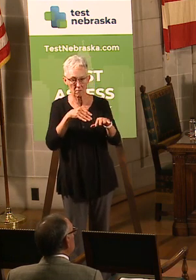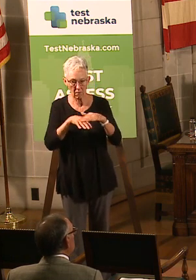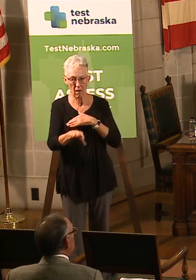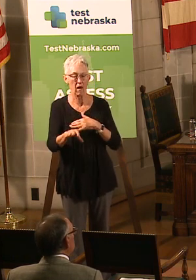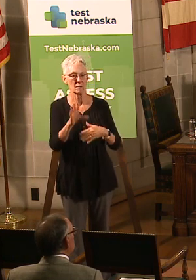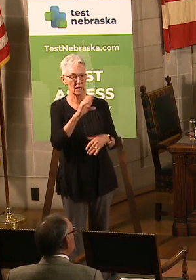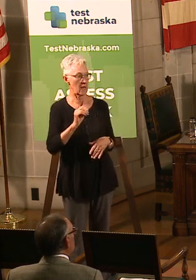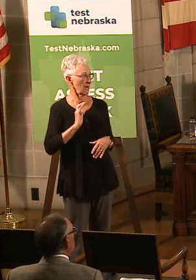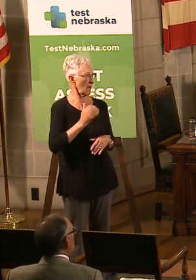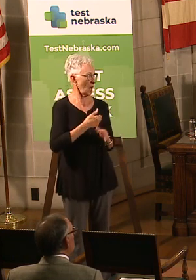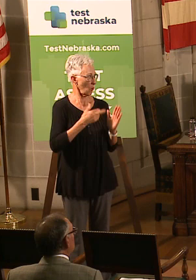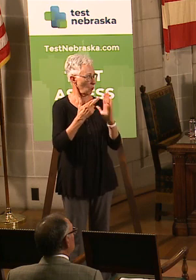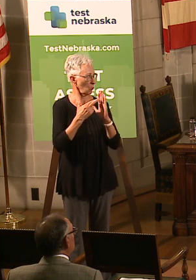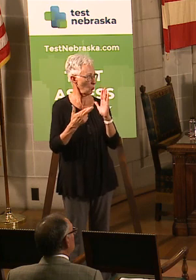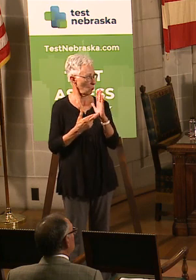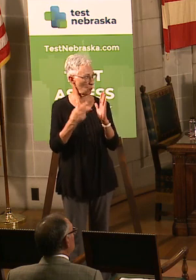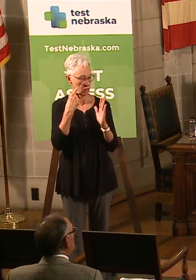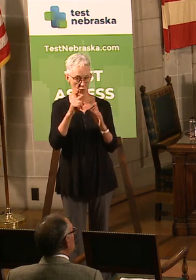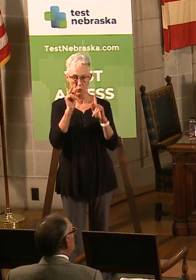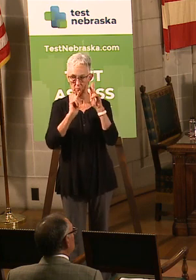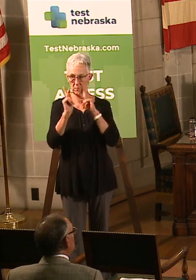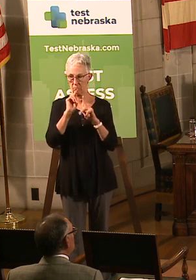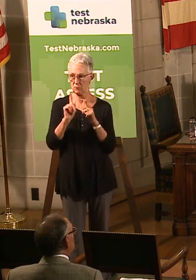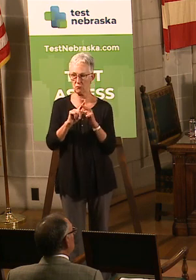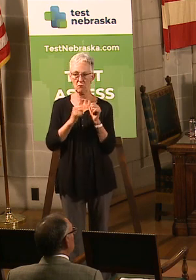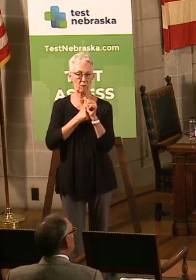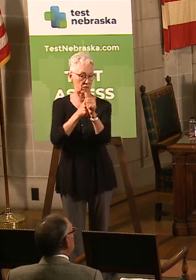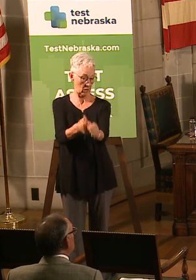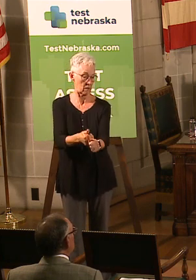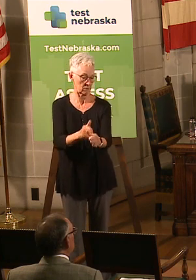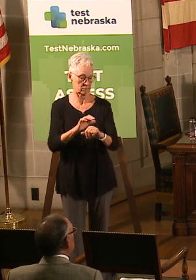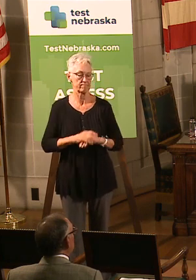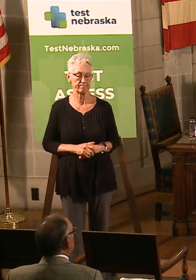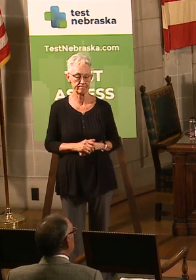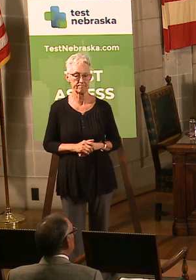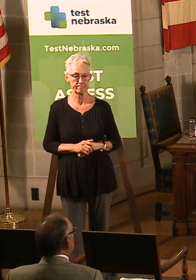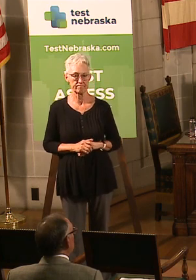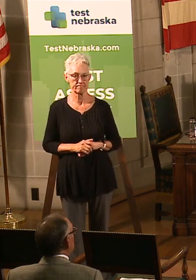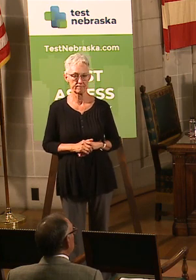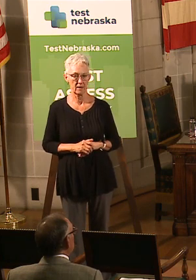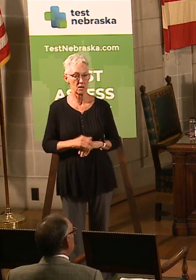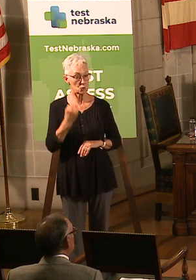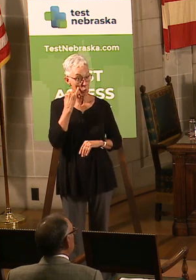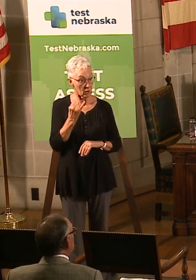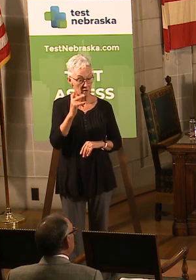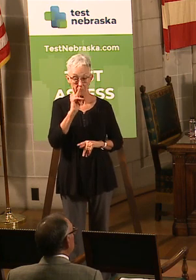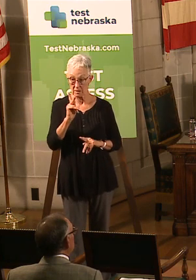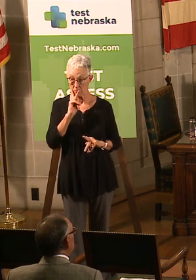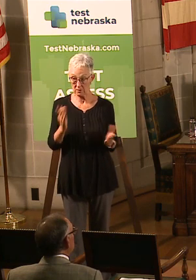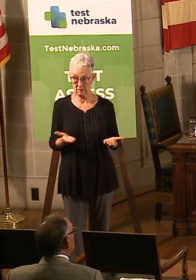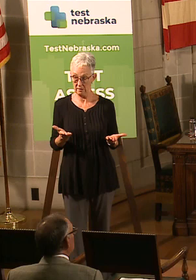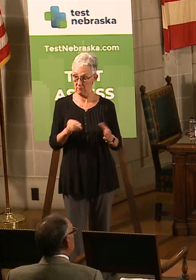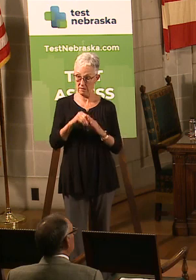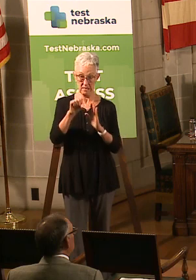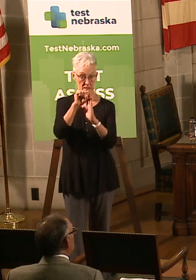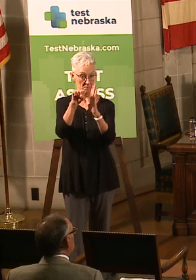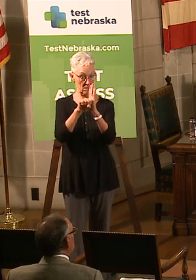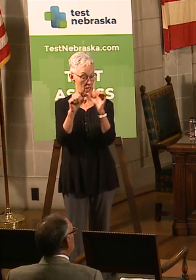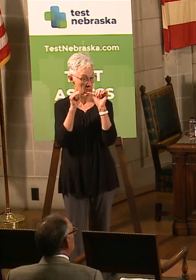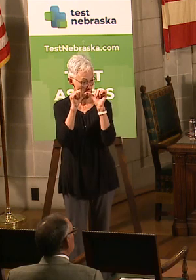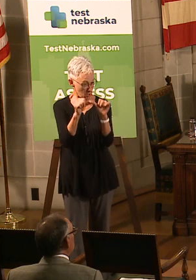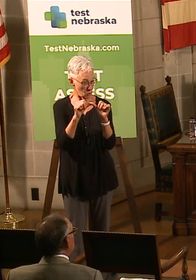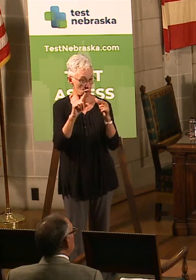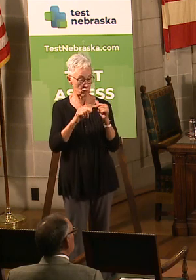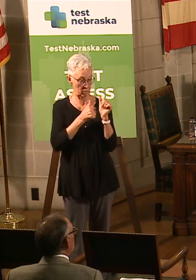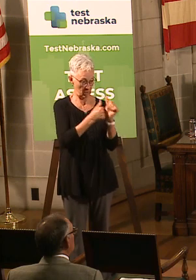well. So we want people to continue to remember that by practicing social distancing, we will continue to slow the spread of the virus, and that will allow